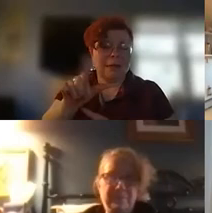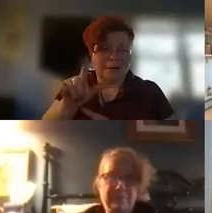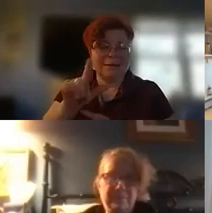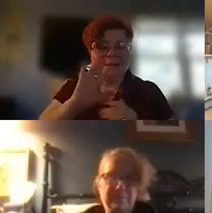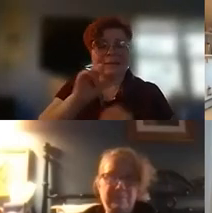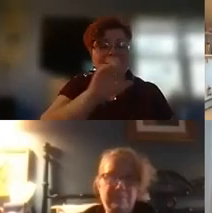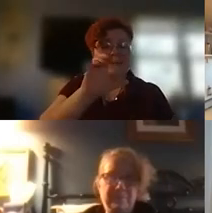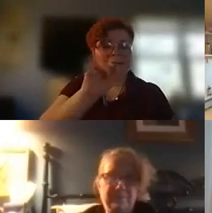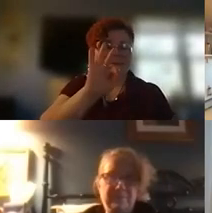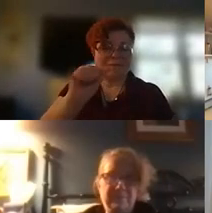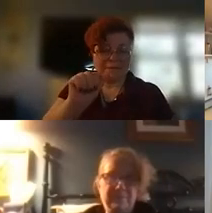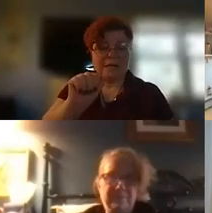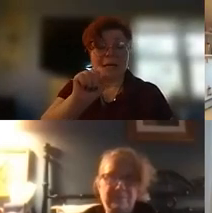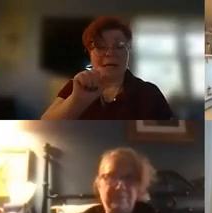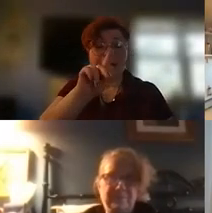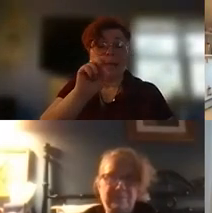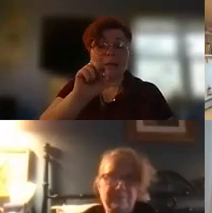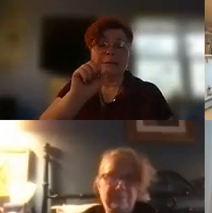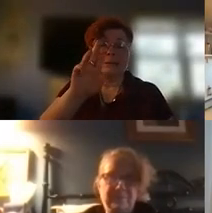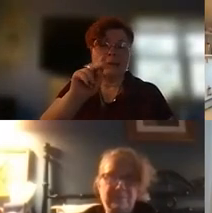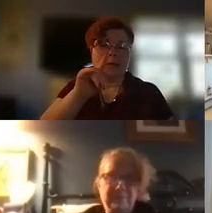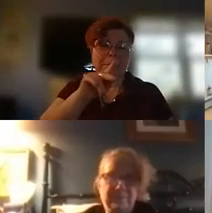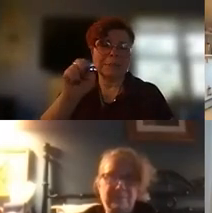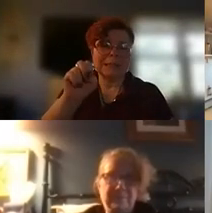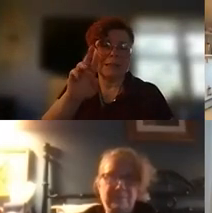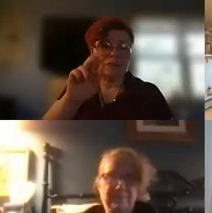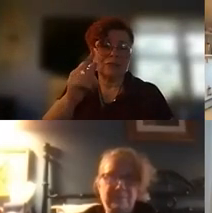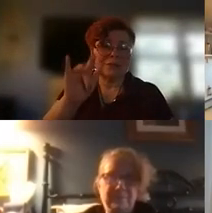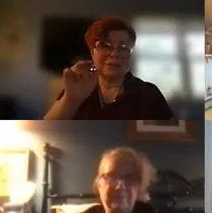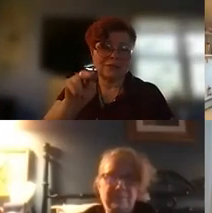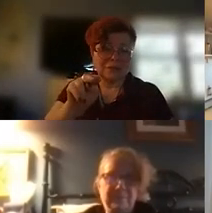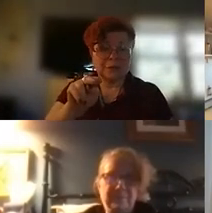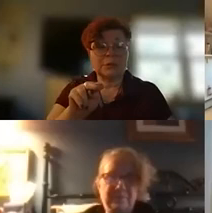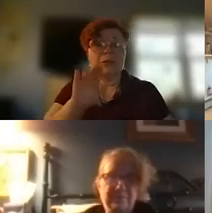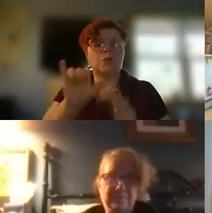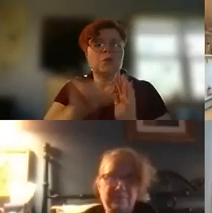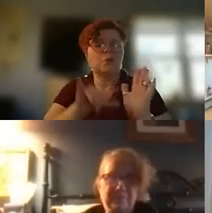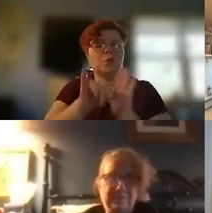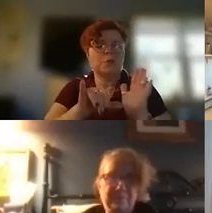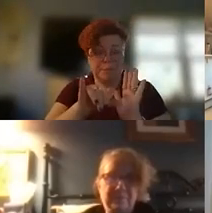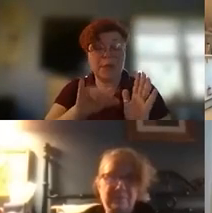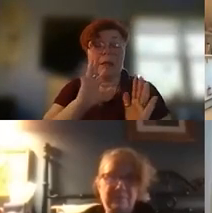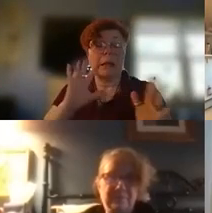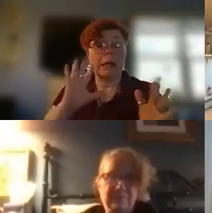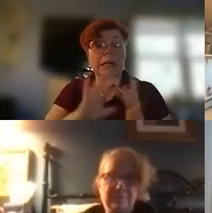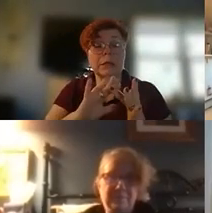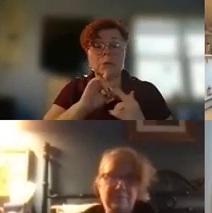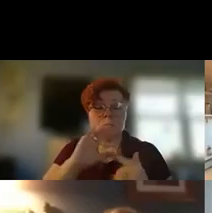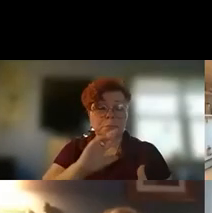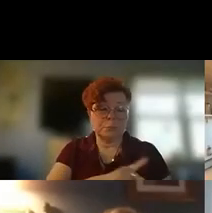lake sunneby region it's the youtube channel um and the link to the poetry will be there as well as so please